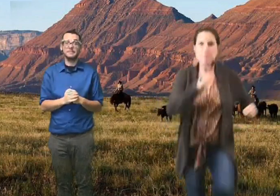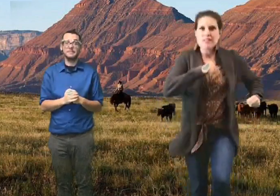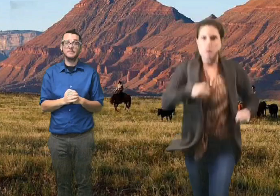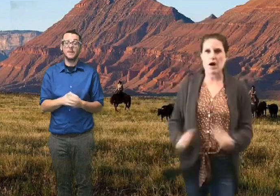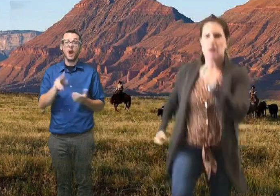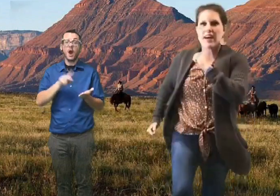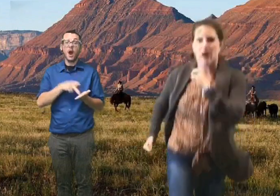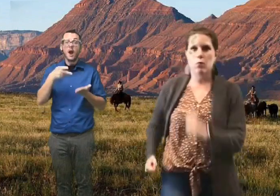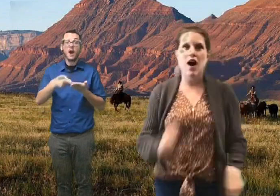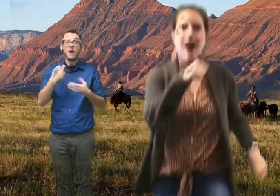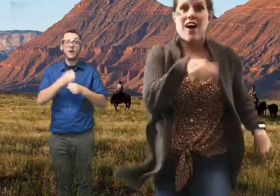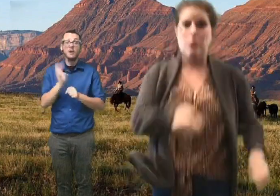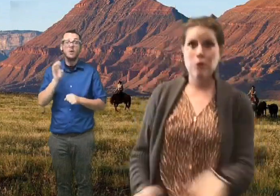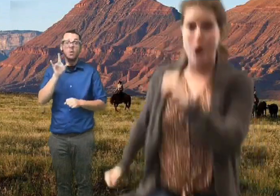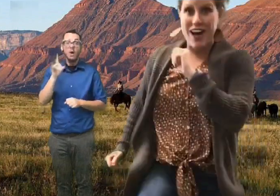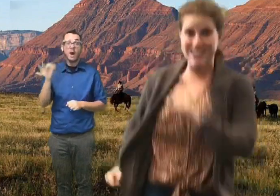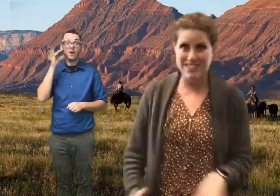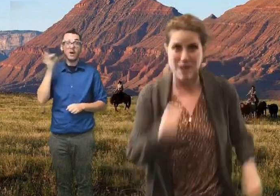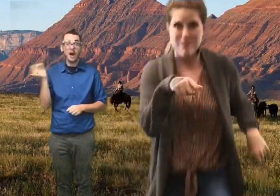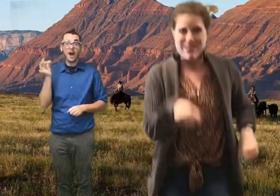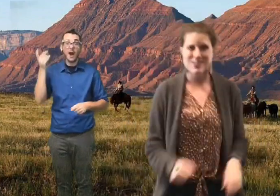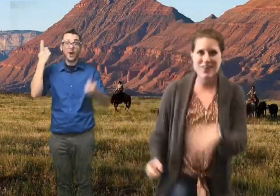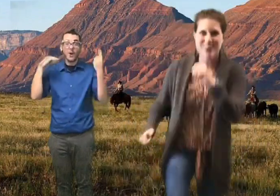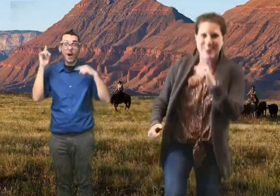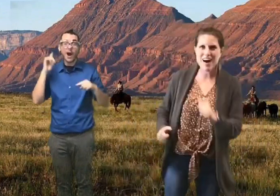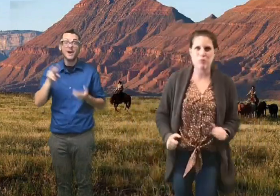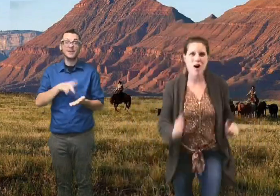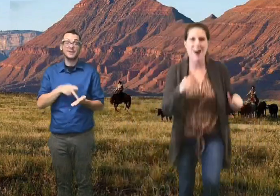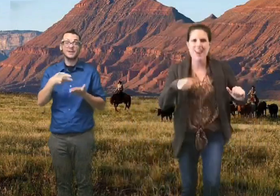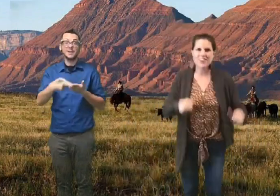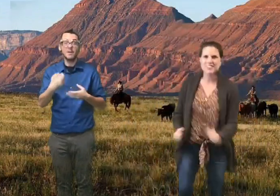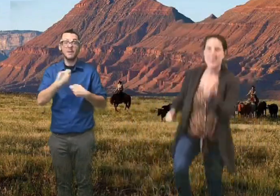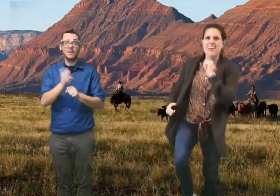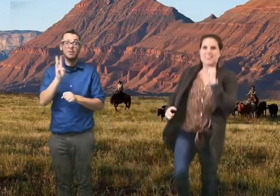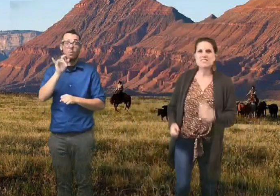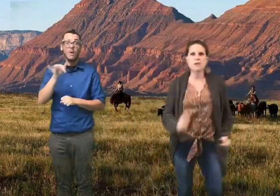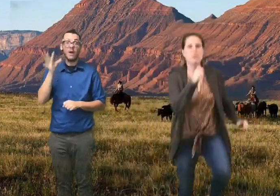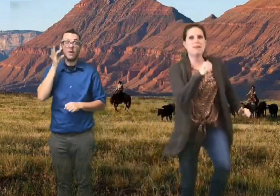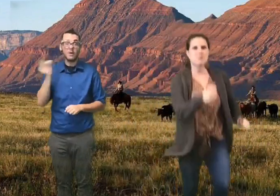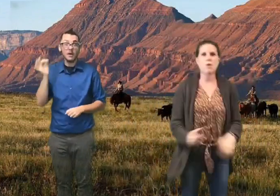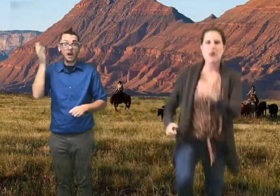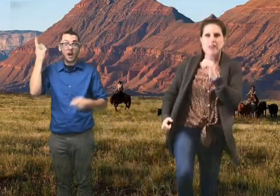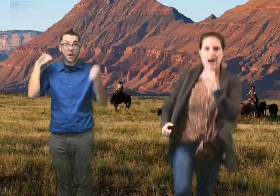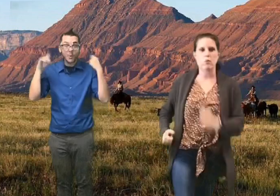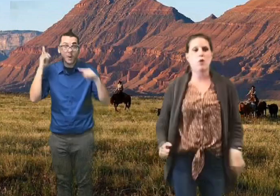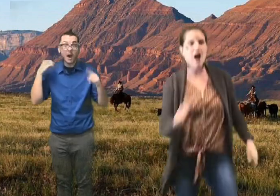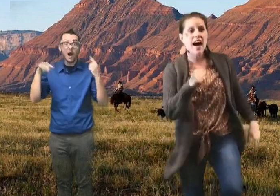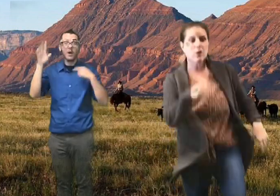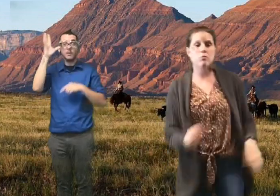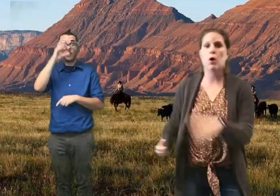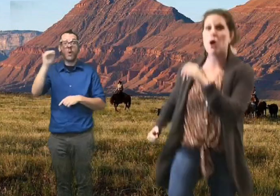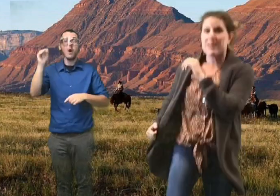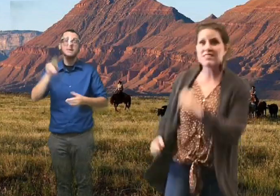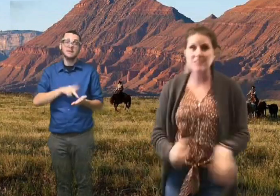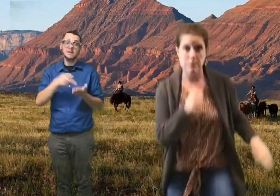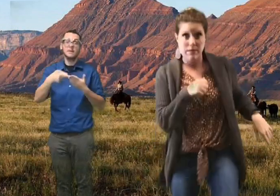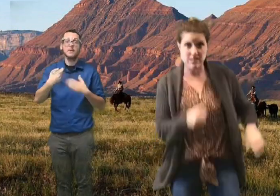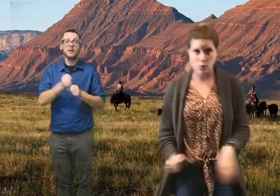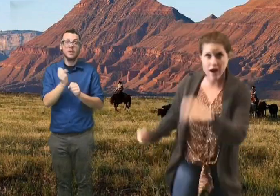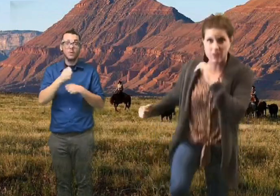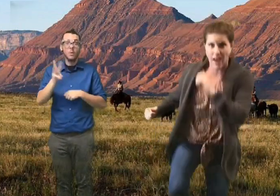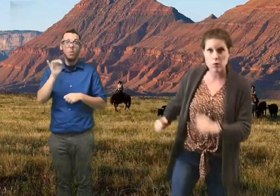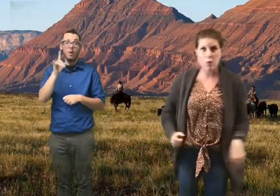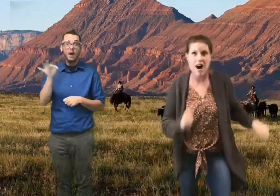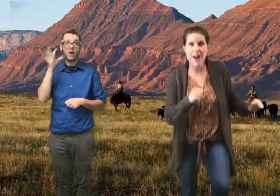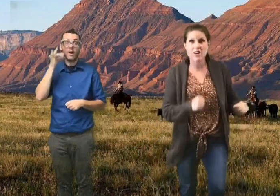Skippy makes a wildcat wild, boys. Skippy makes a wildcat wild. Skippy makes a wildcat wild, boys. Skippy